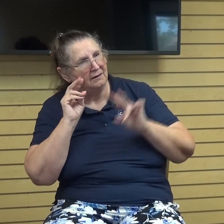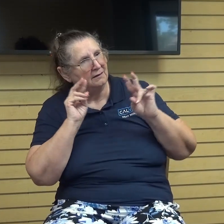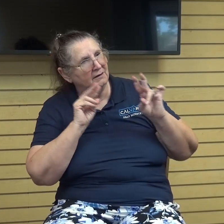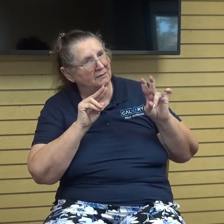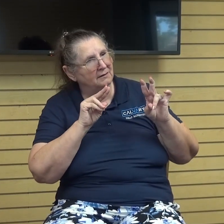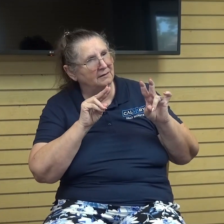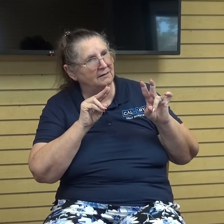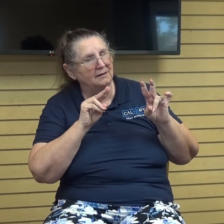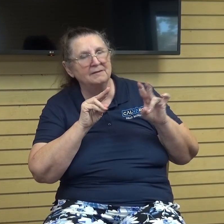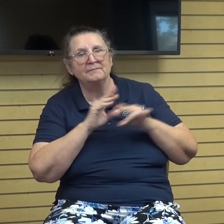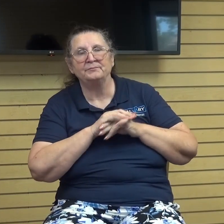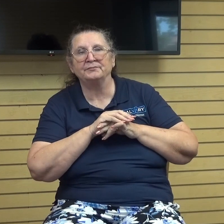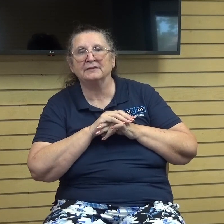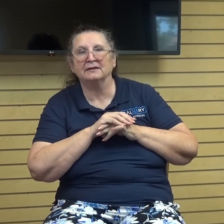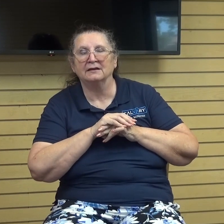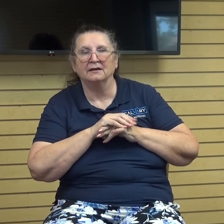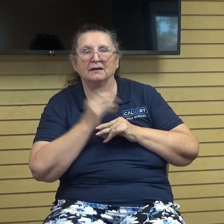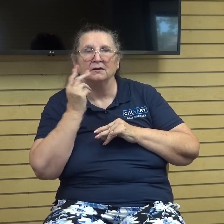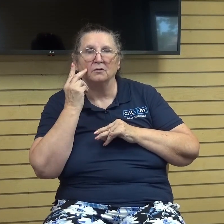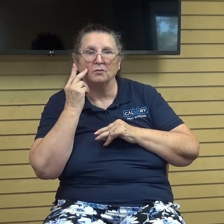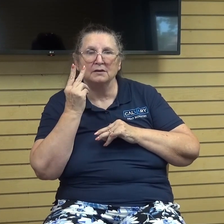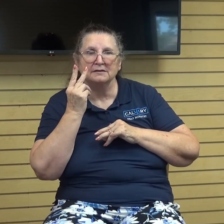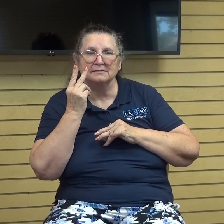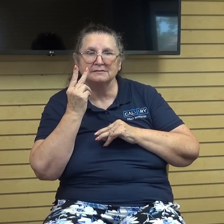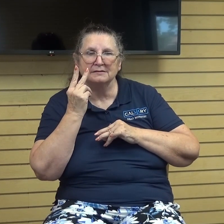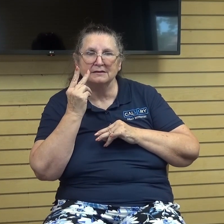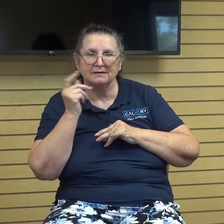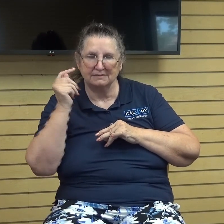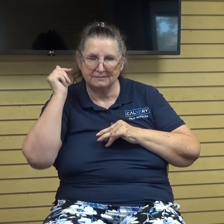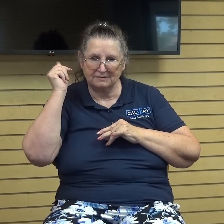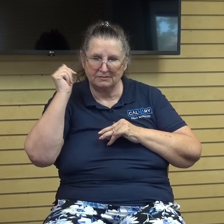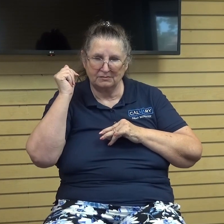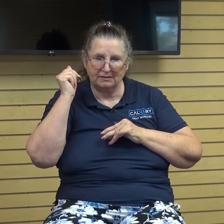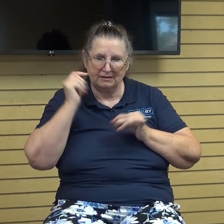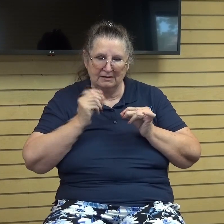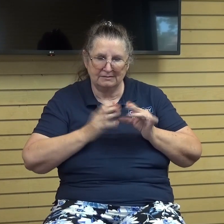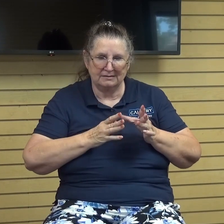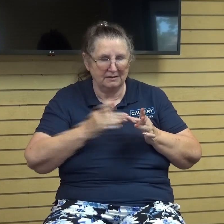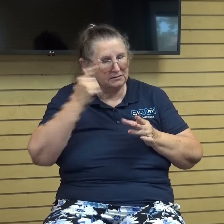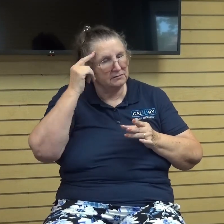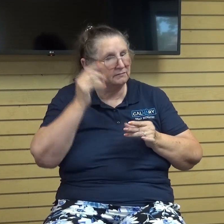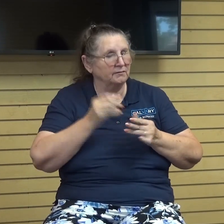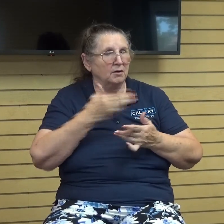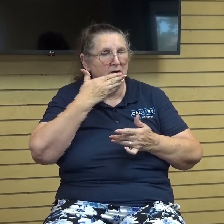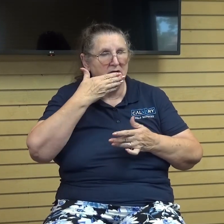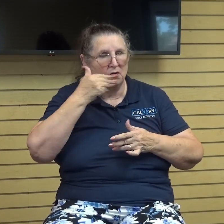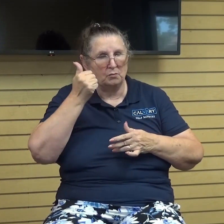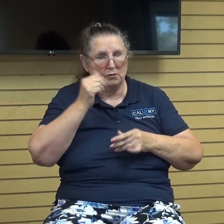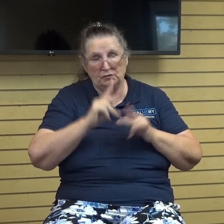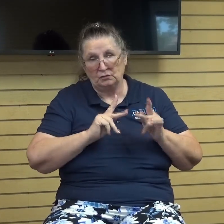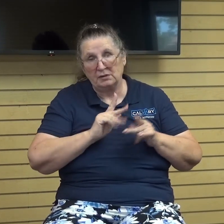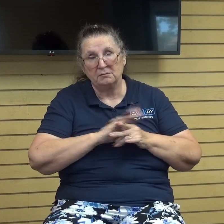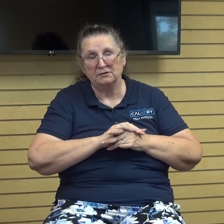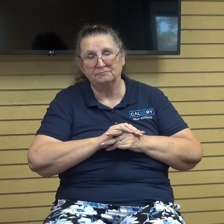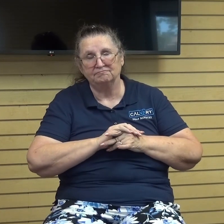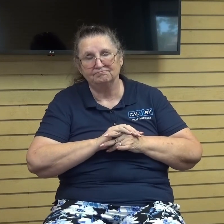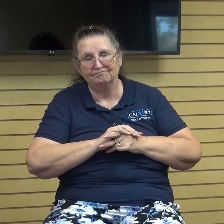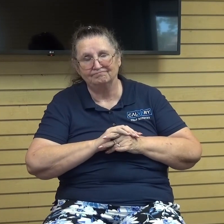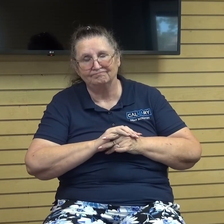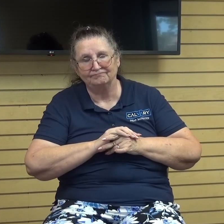see that that its testimony is lost on the majority of the people it's